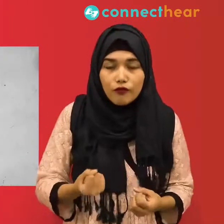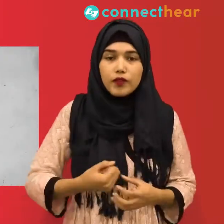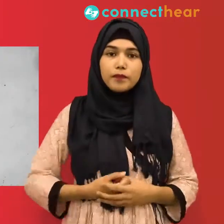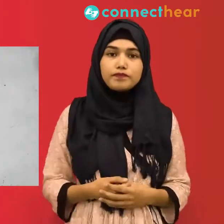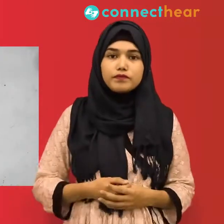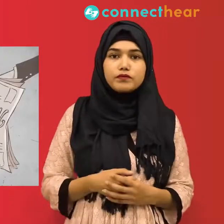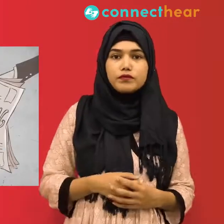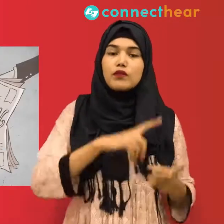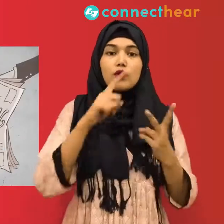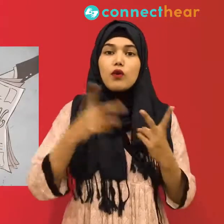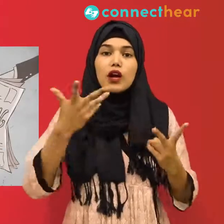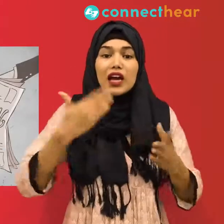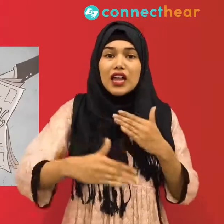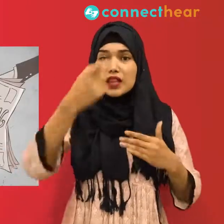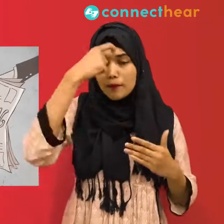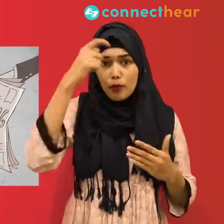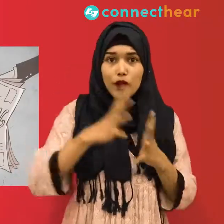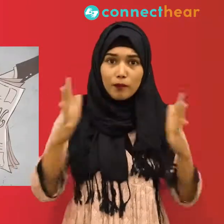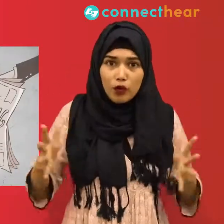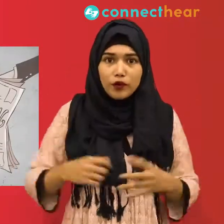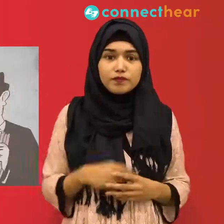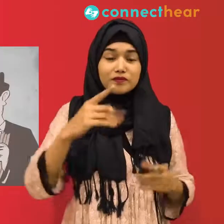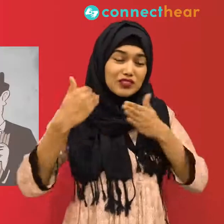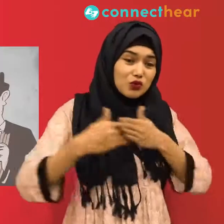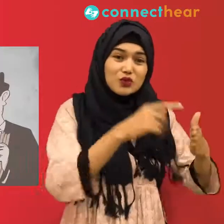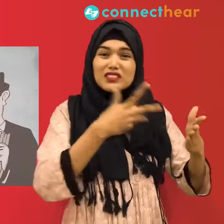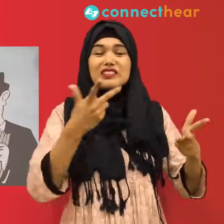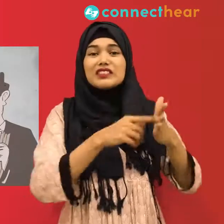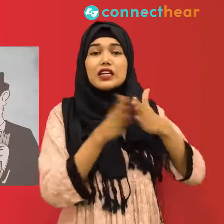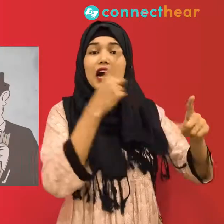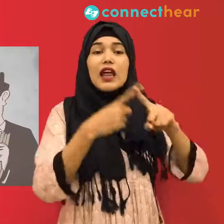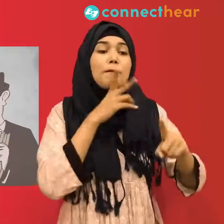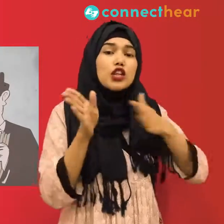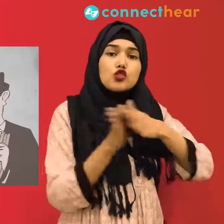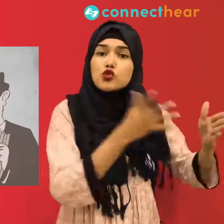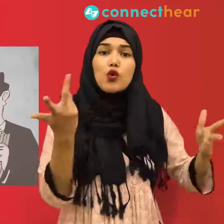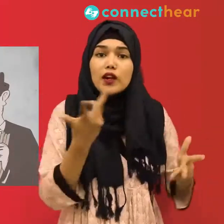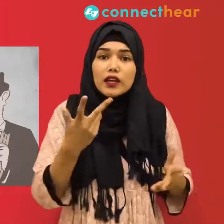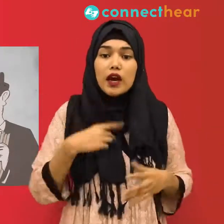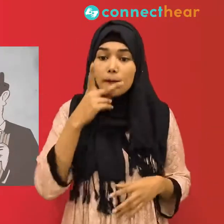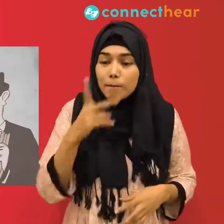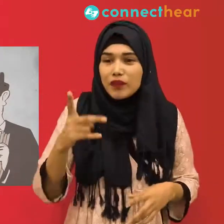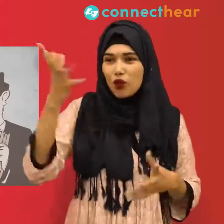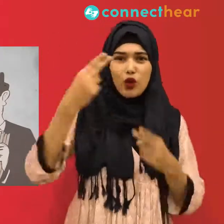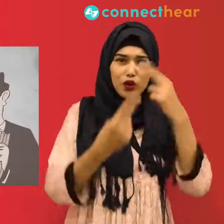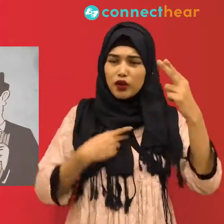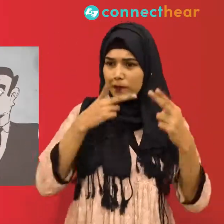searching for criticisms of suspicious information, and tracing the original source of a report can help slow down a lie,